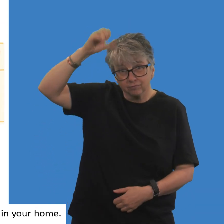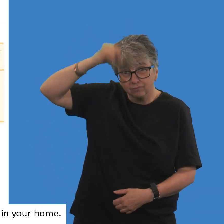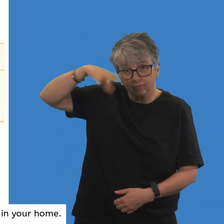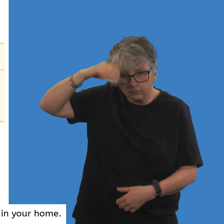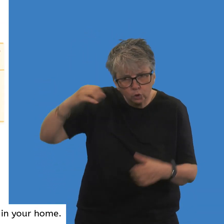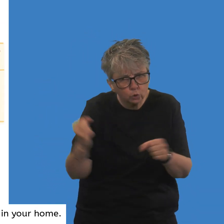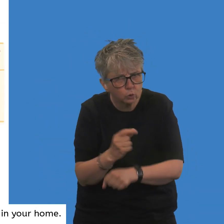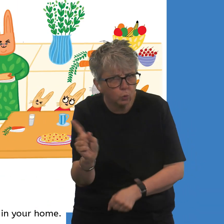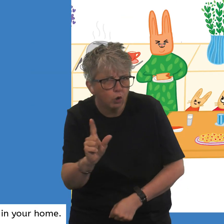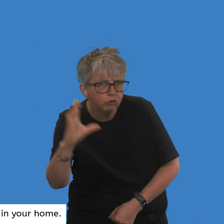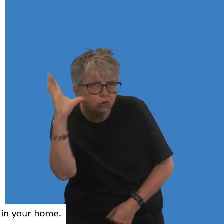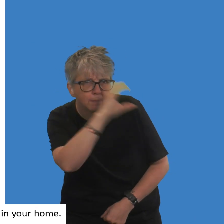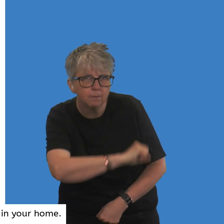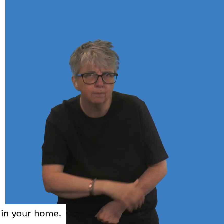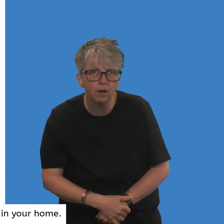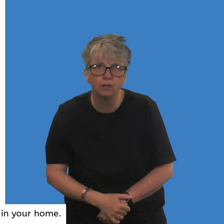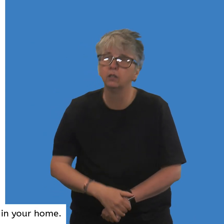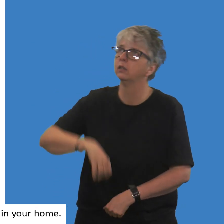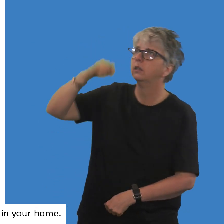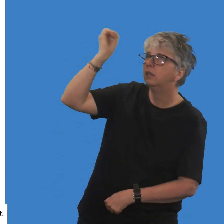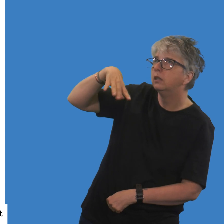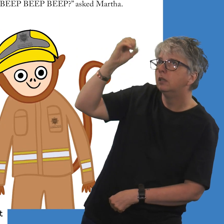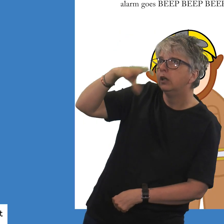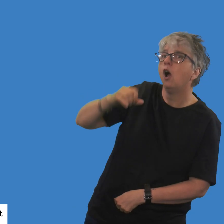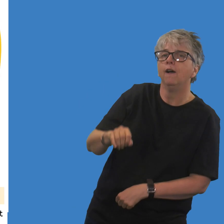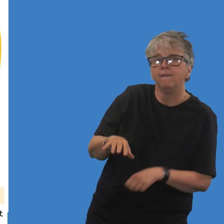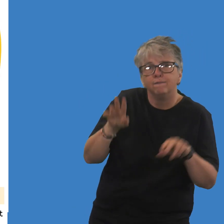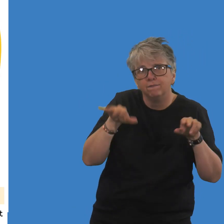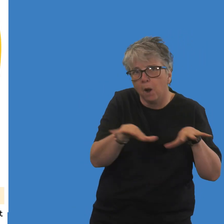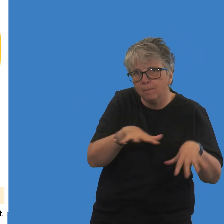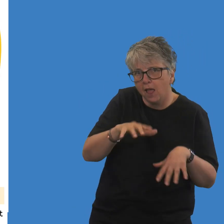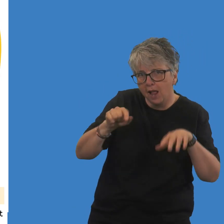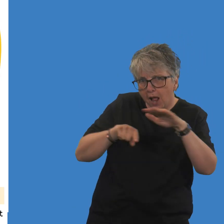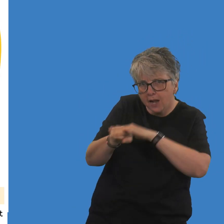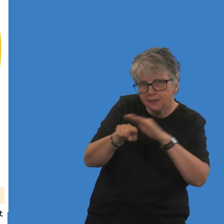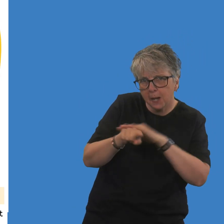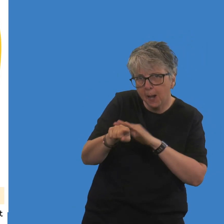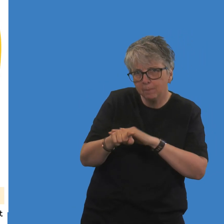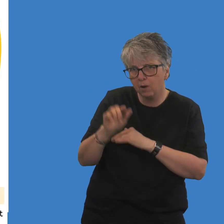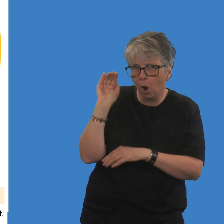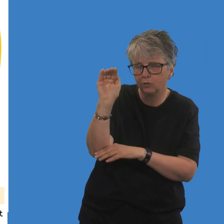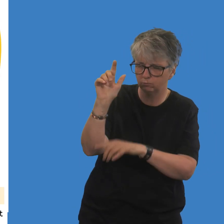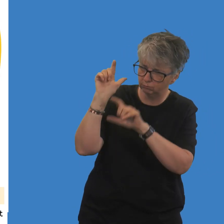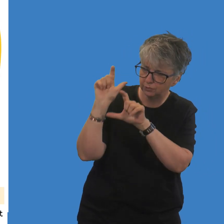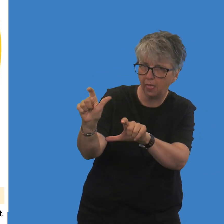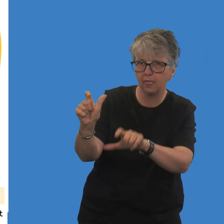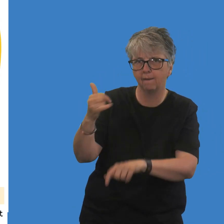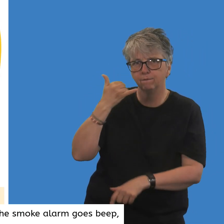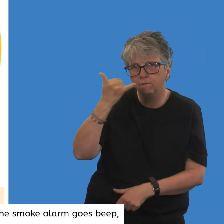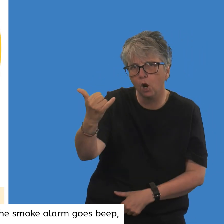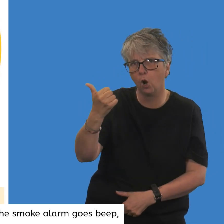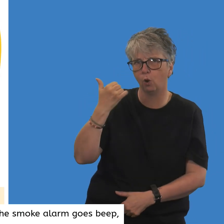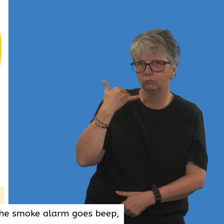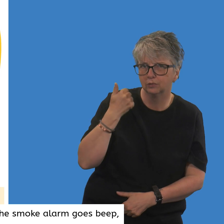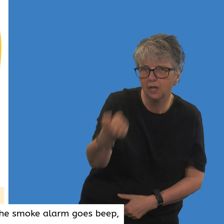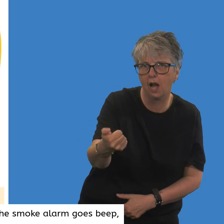let you know if there's any smoke in your home. But please don't call 999 if it is just Granny burning the toast,